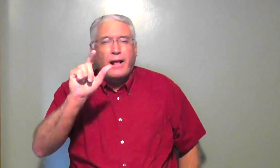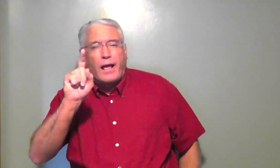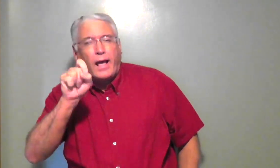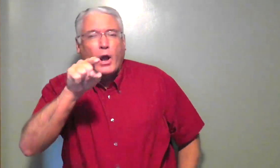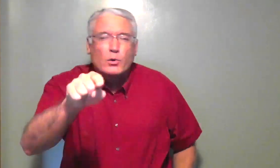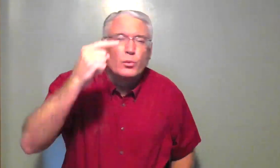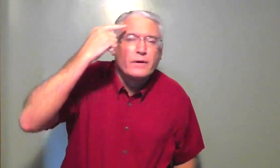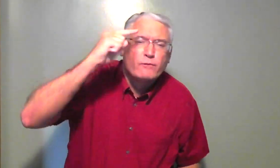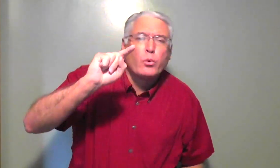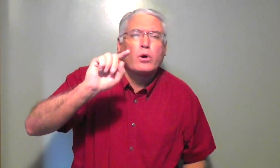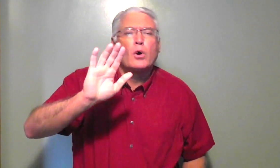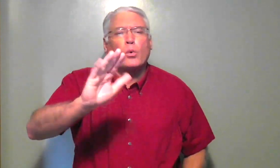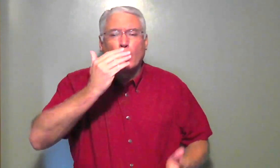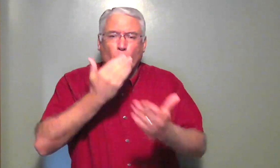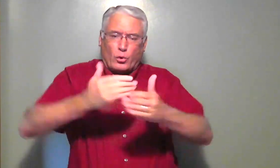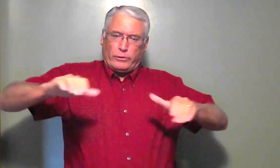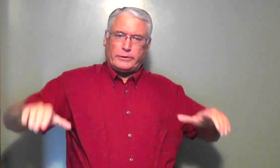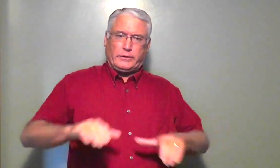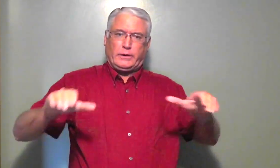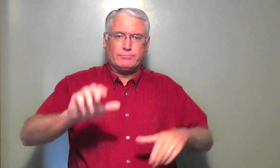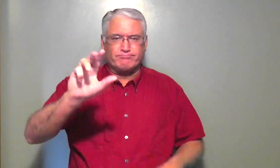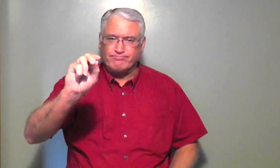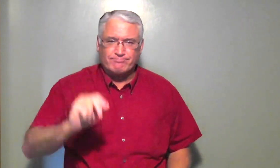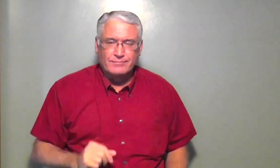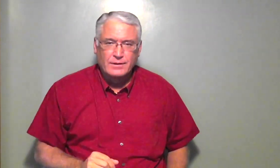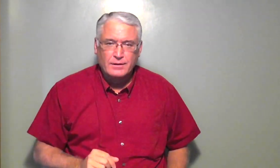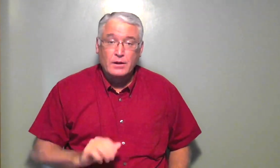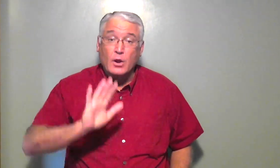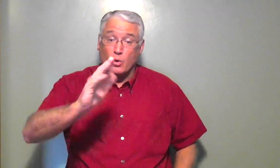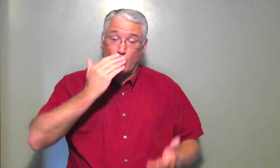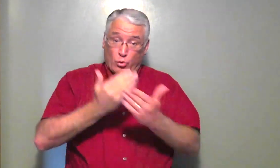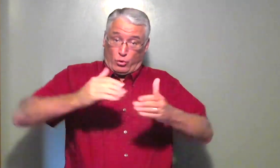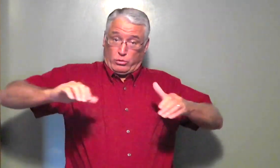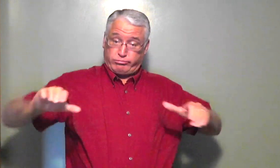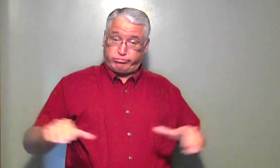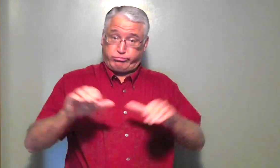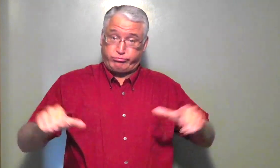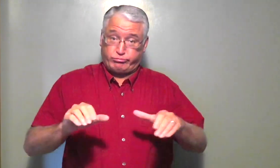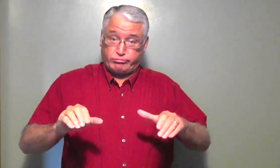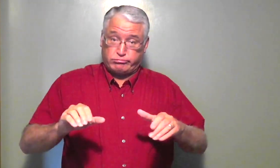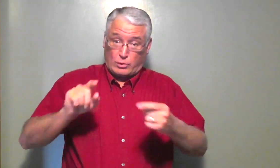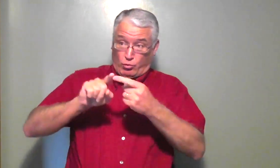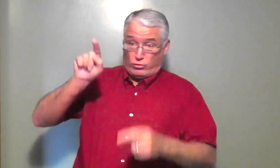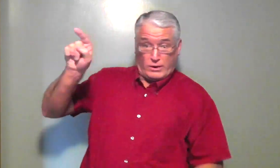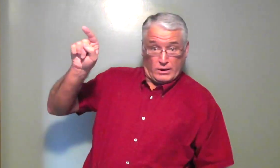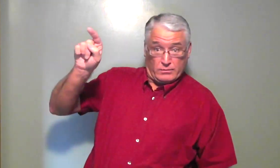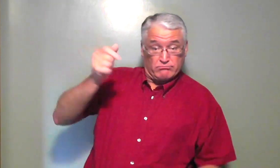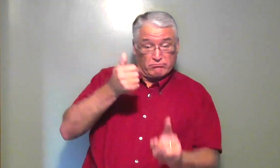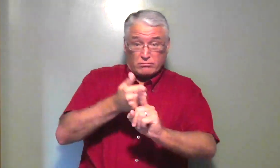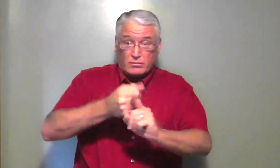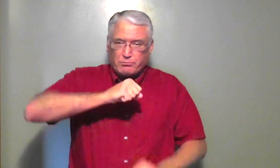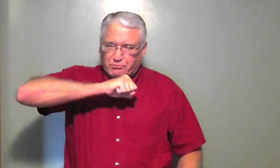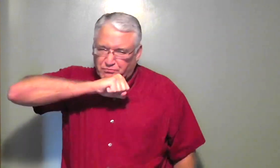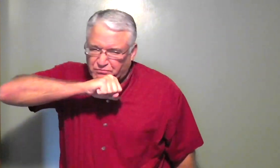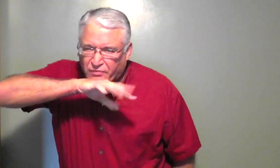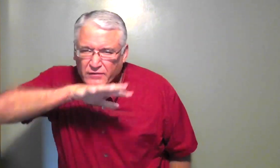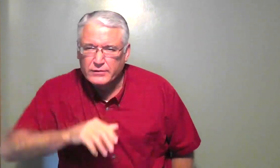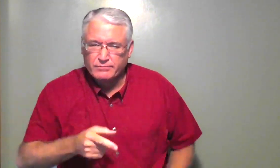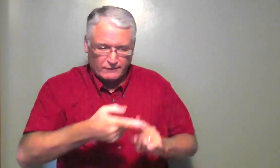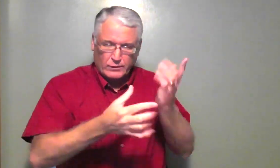Jesus does not want your good works. Your good works to Jesus, they are filthy